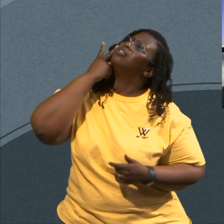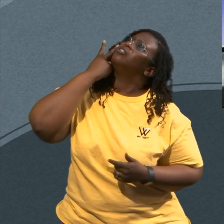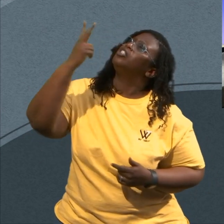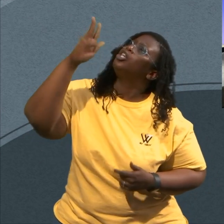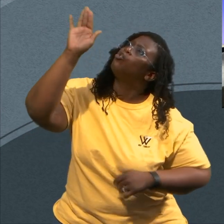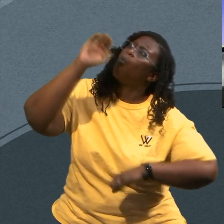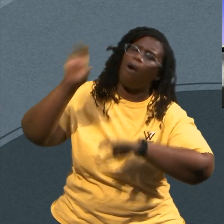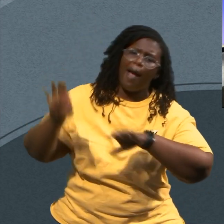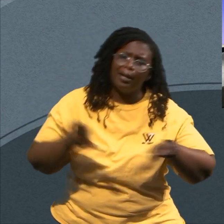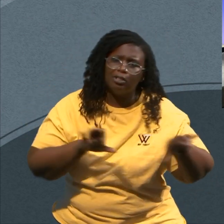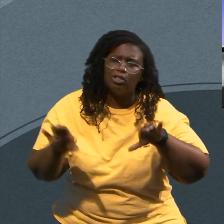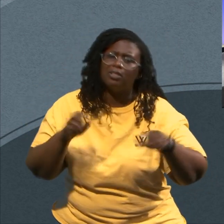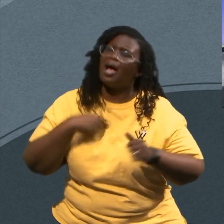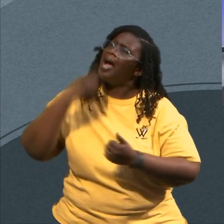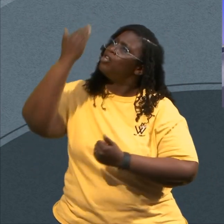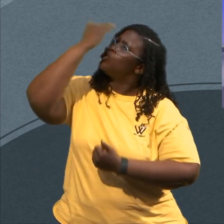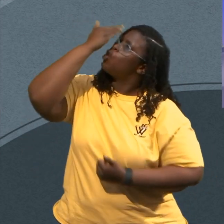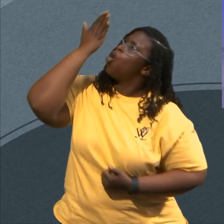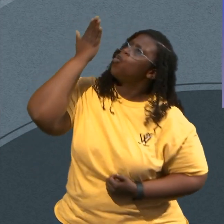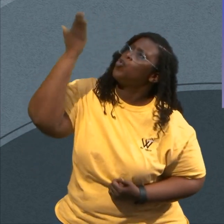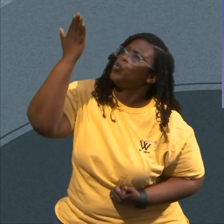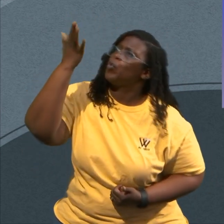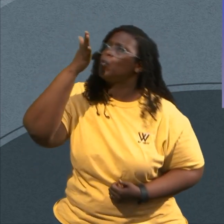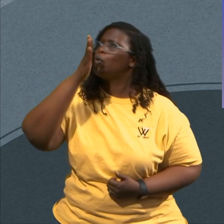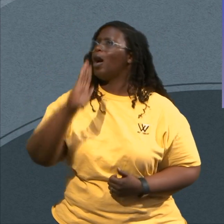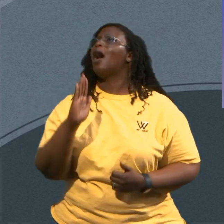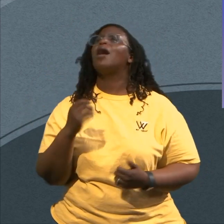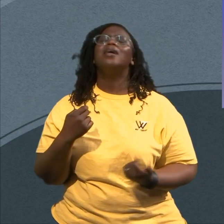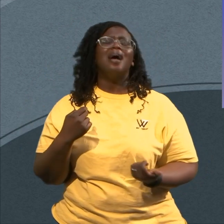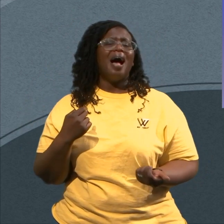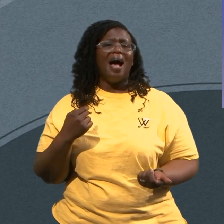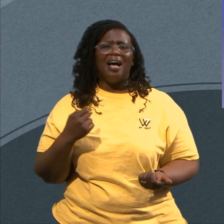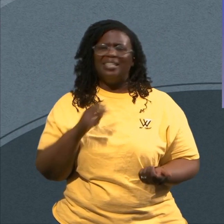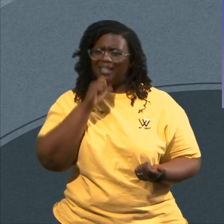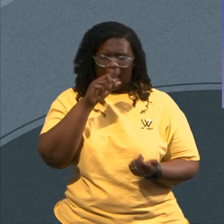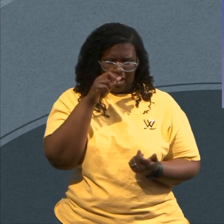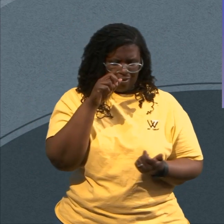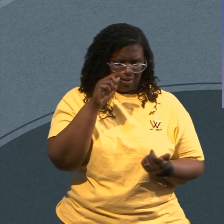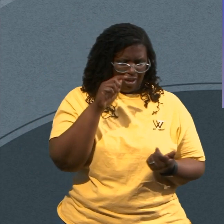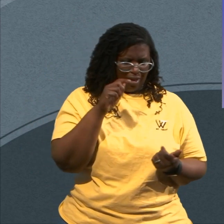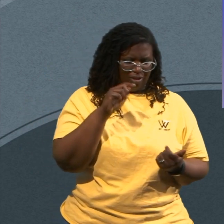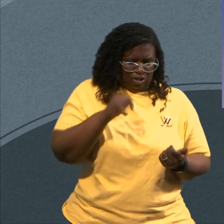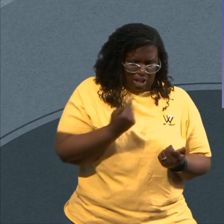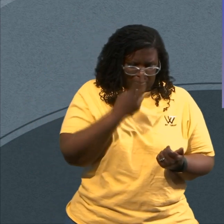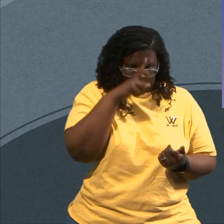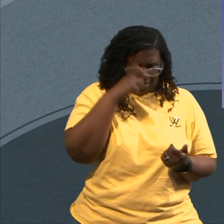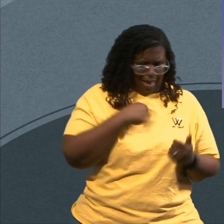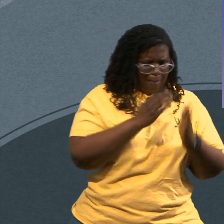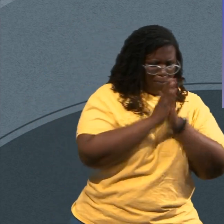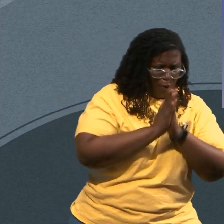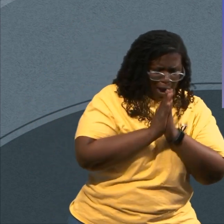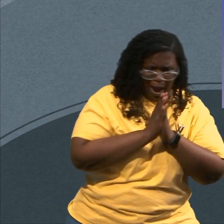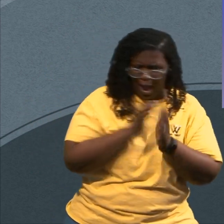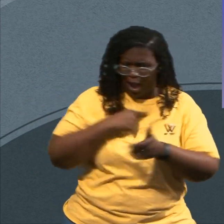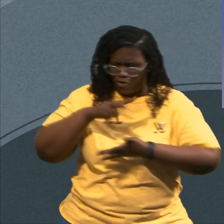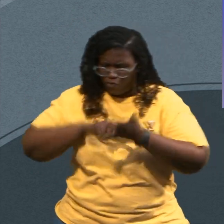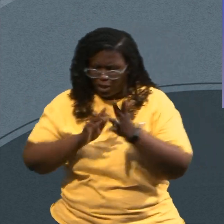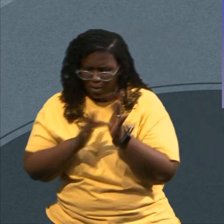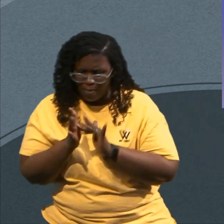God Is Not Just Because I Have A Prayer Life And A Devotion Life But I Been Able To Rest In Him While